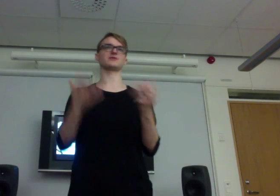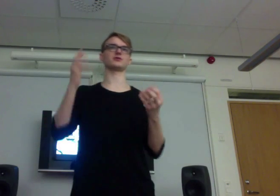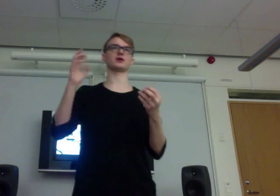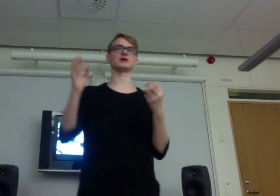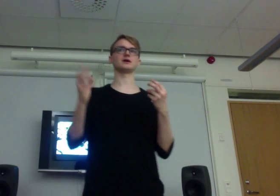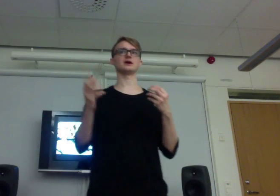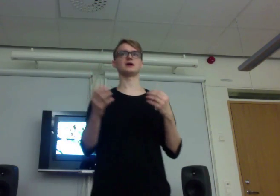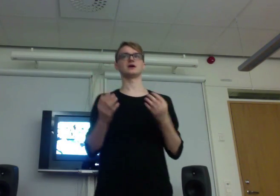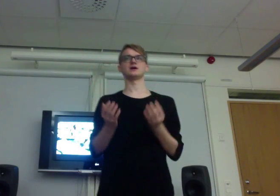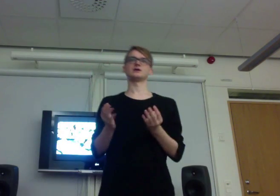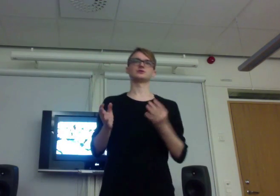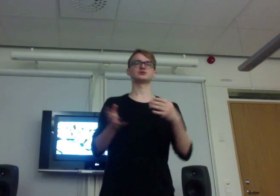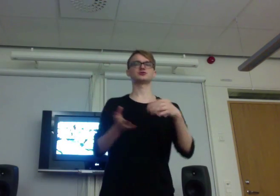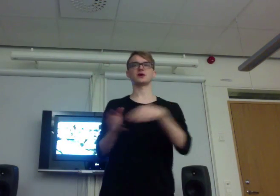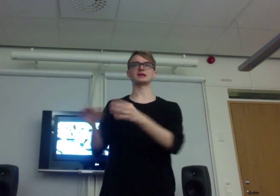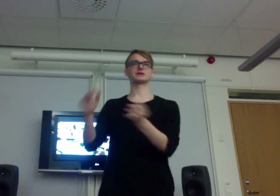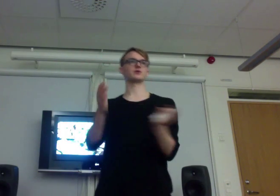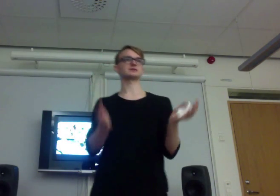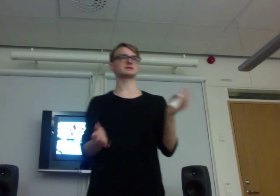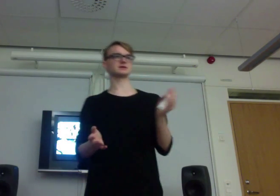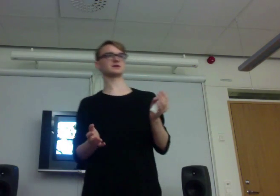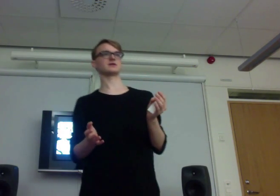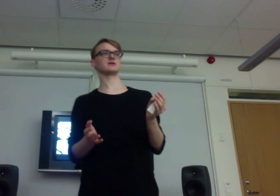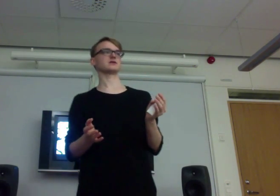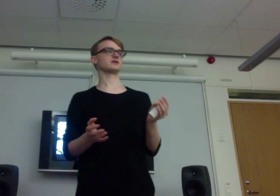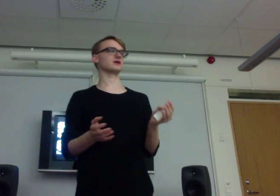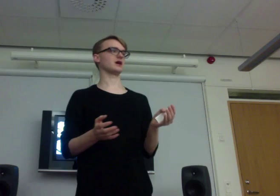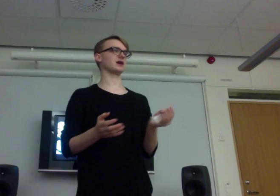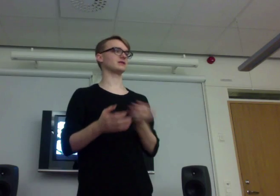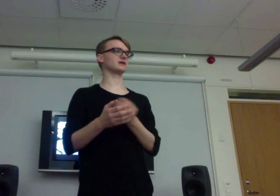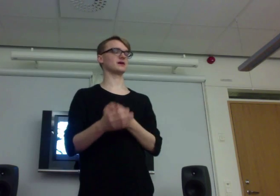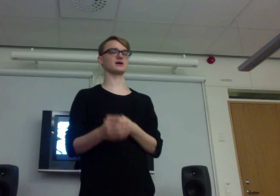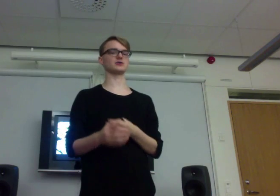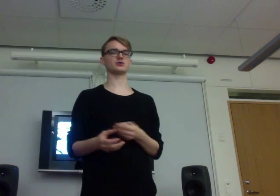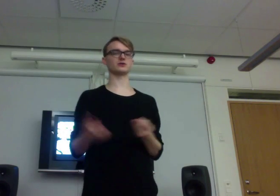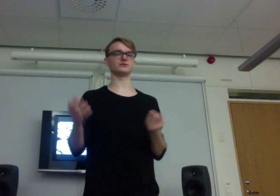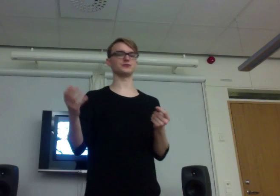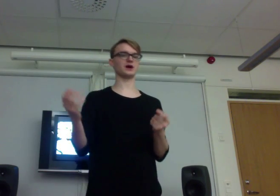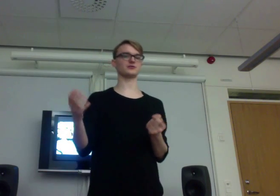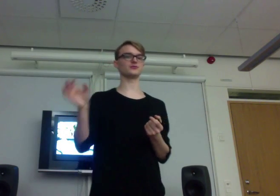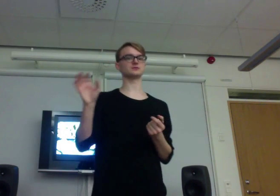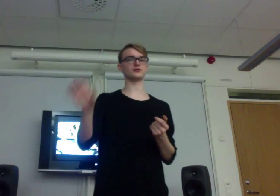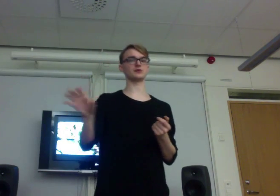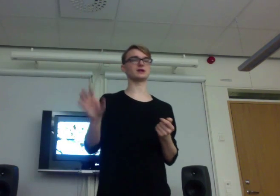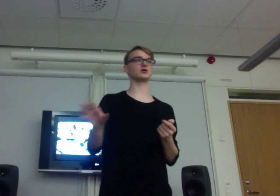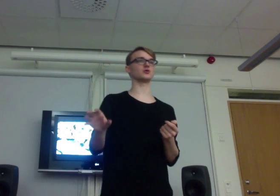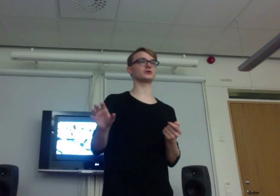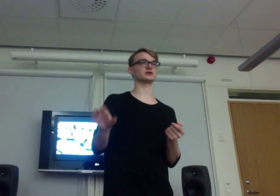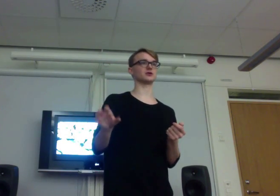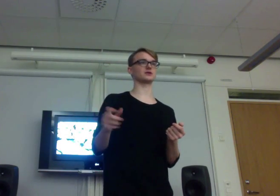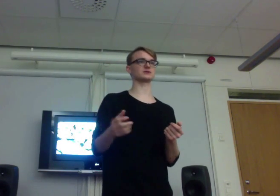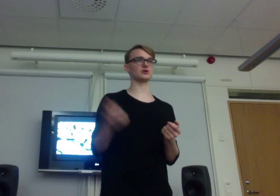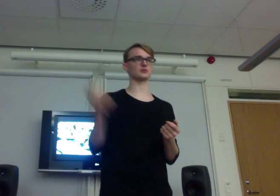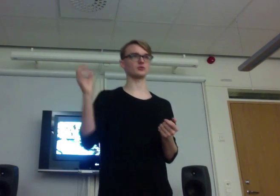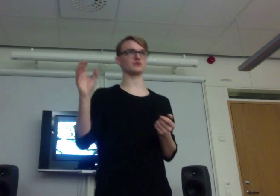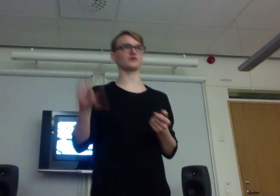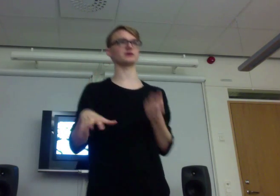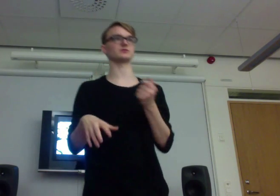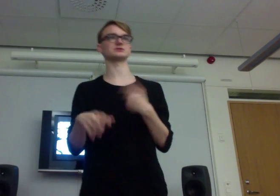on a trailed quest, and, uh, you could, they had a really cool technology called Point and Find, which is